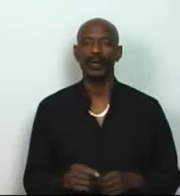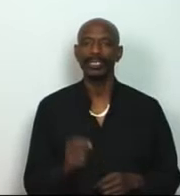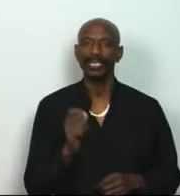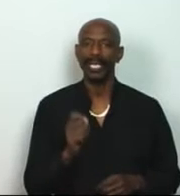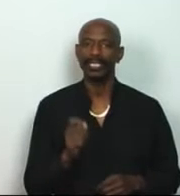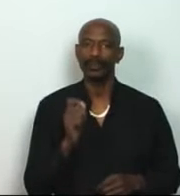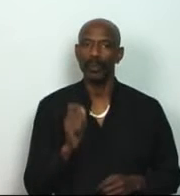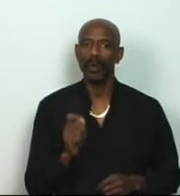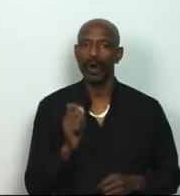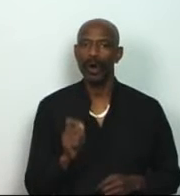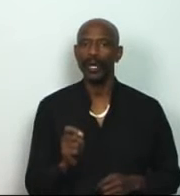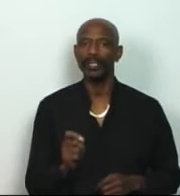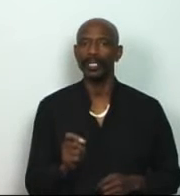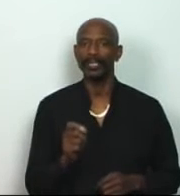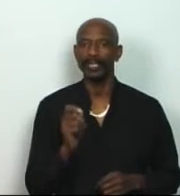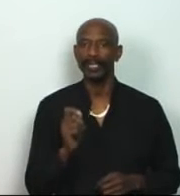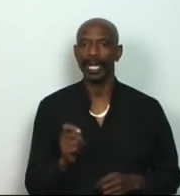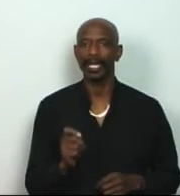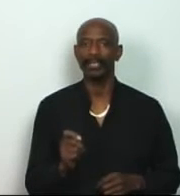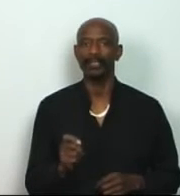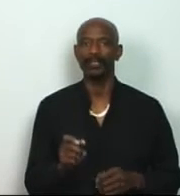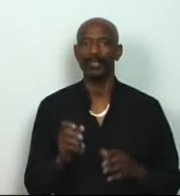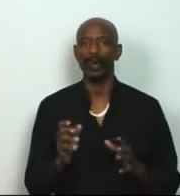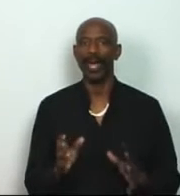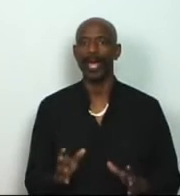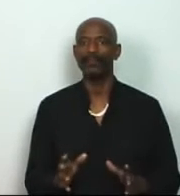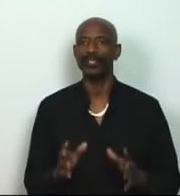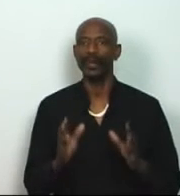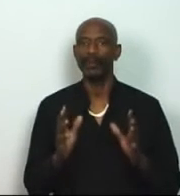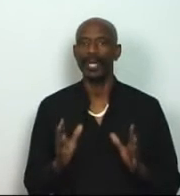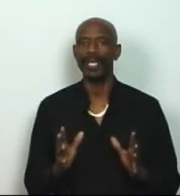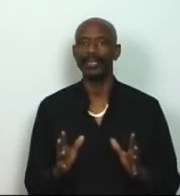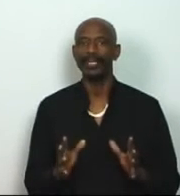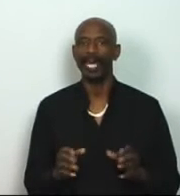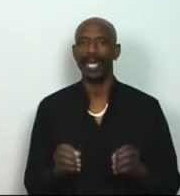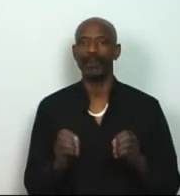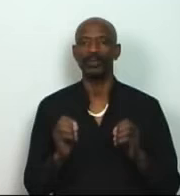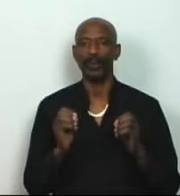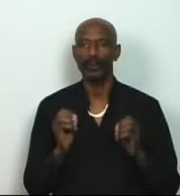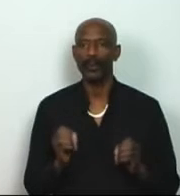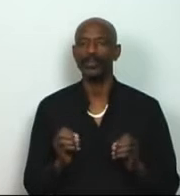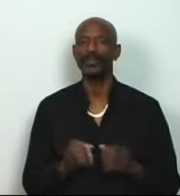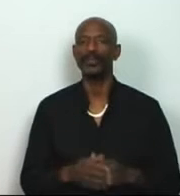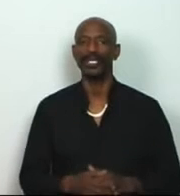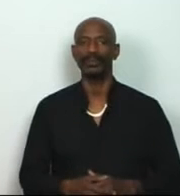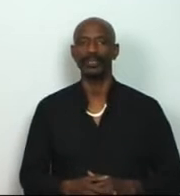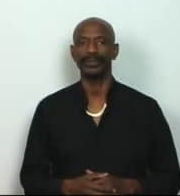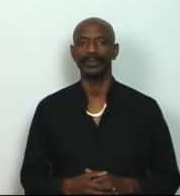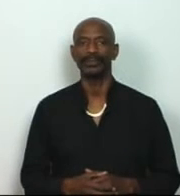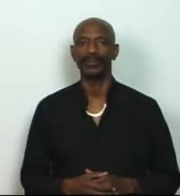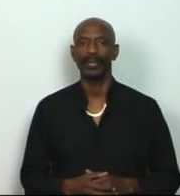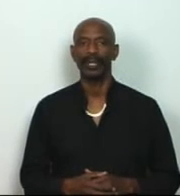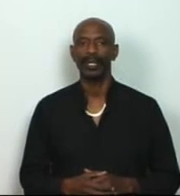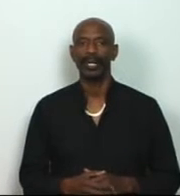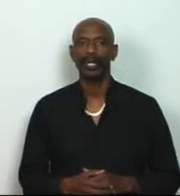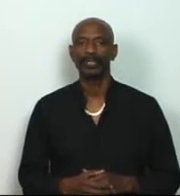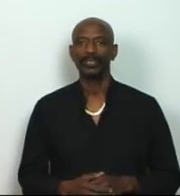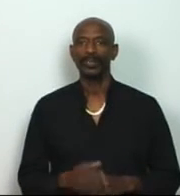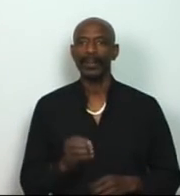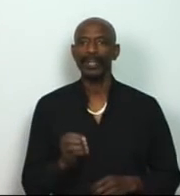it takes more heart than talent to go after your biggest and most important dreams. So, let me